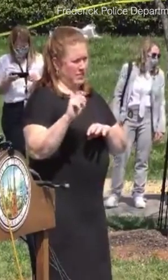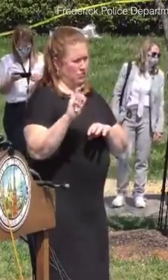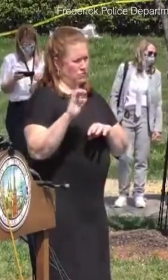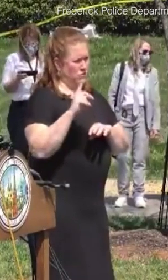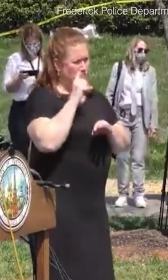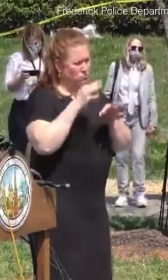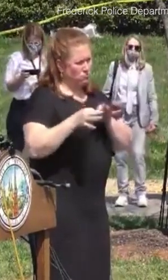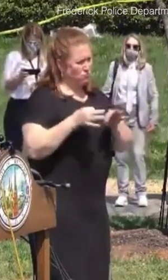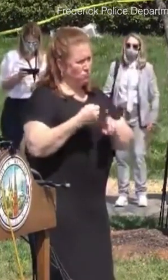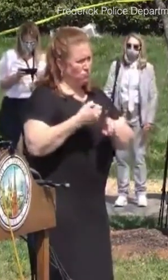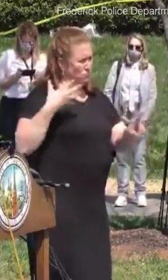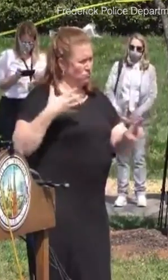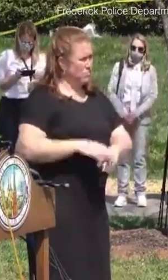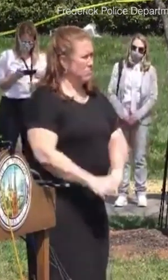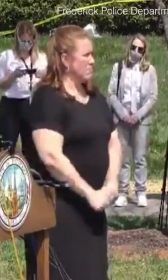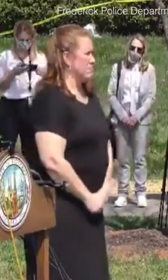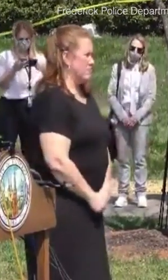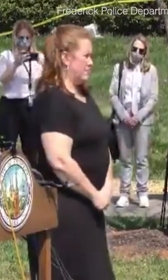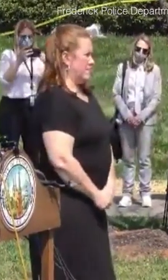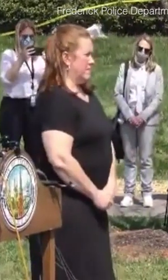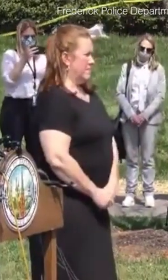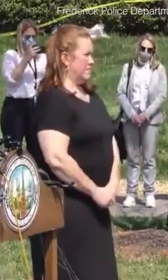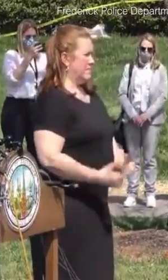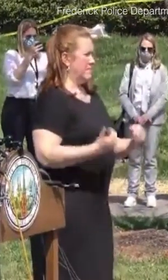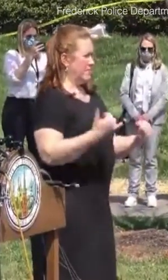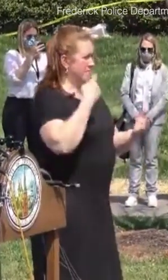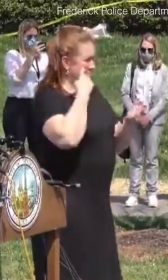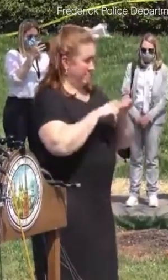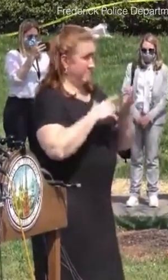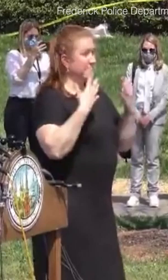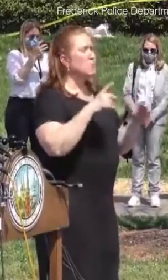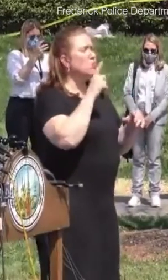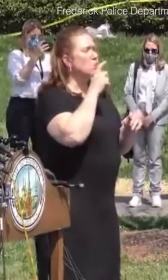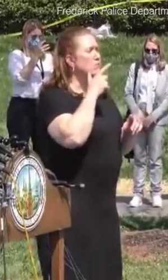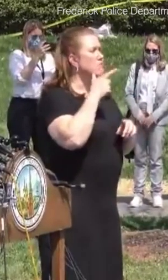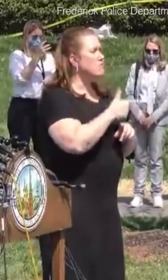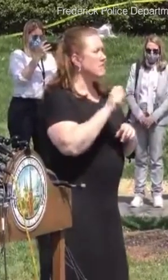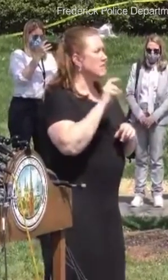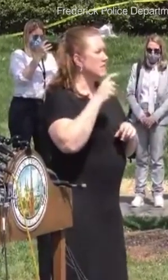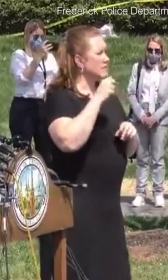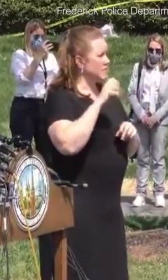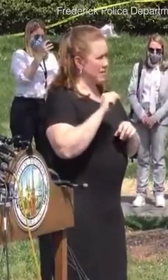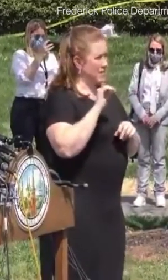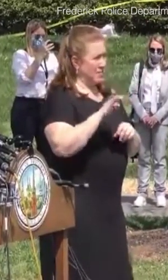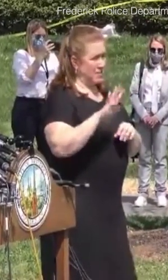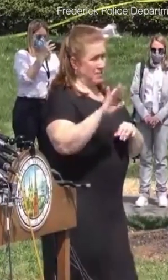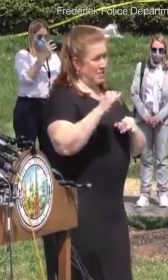38 year old fantahoon middle name, Germa. And I'm going to spell the last name for you.